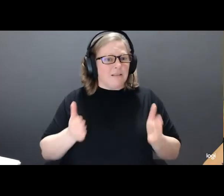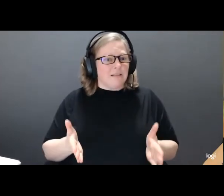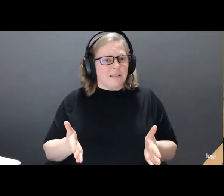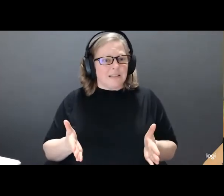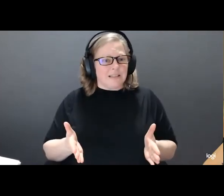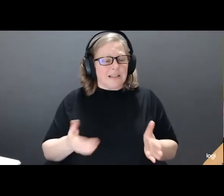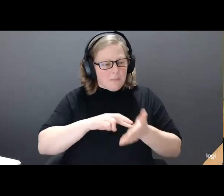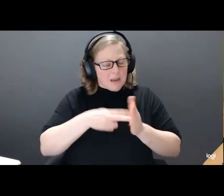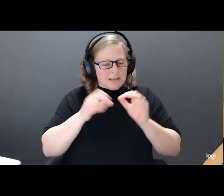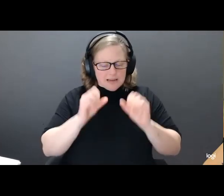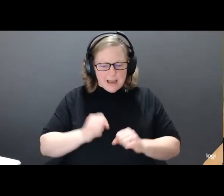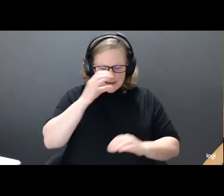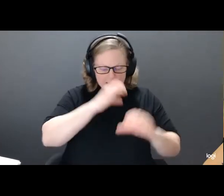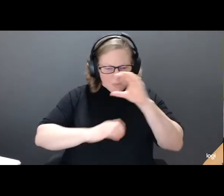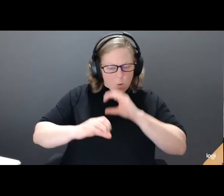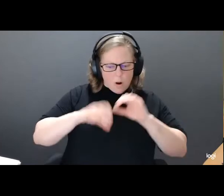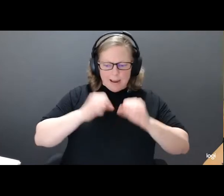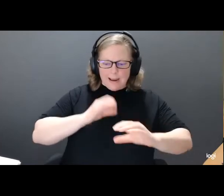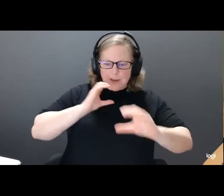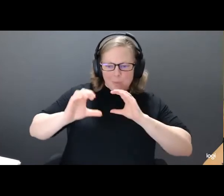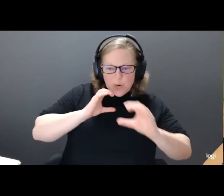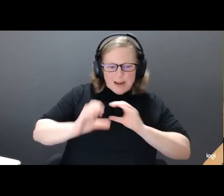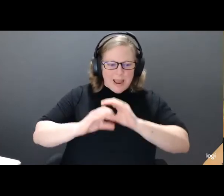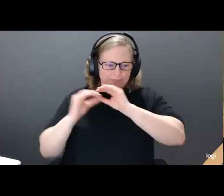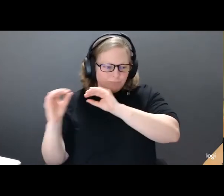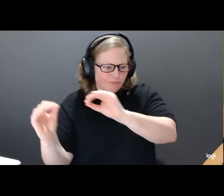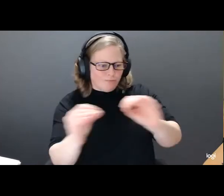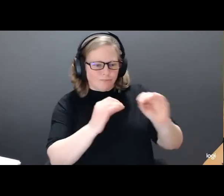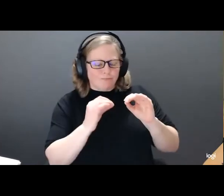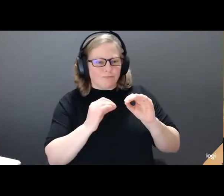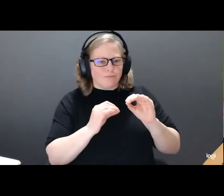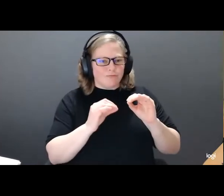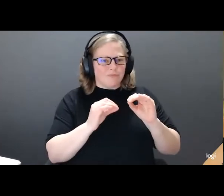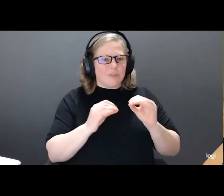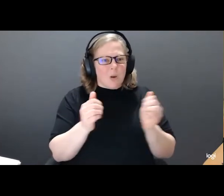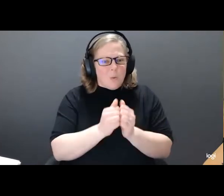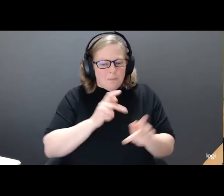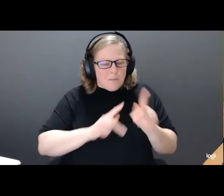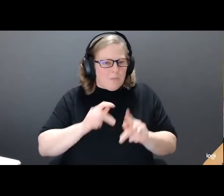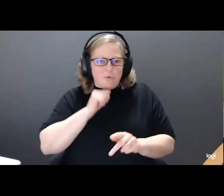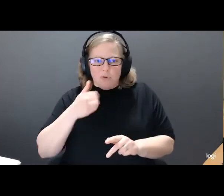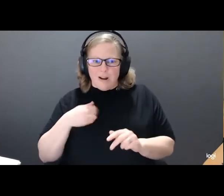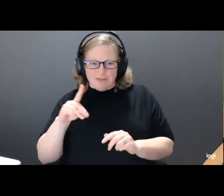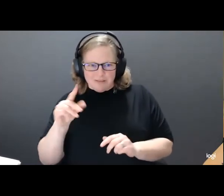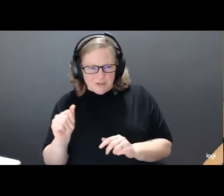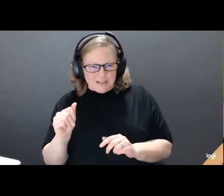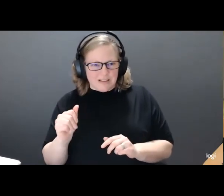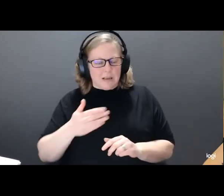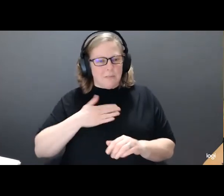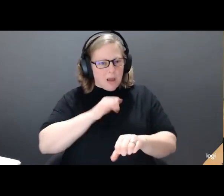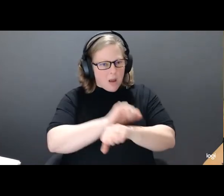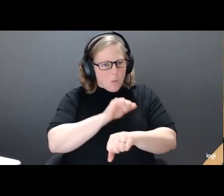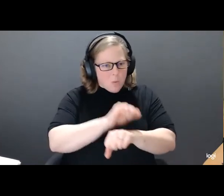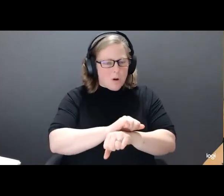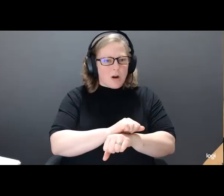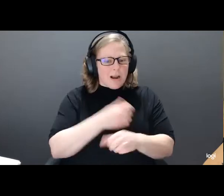and communicate that understanding with people who don't have that lived experience. My artistic practice allows me to find value, purpose, and